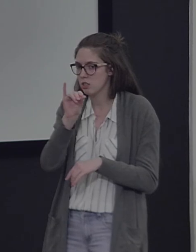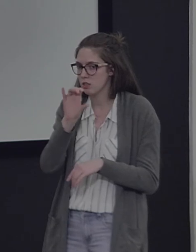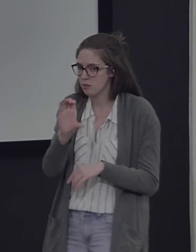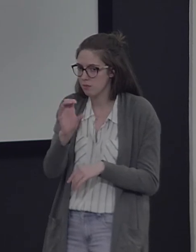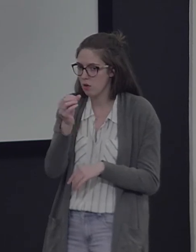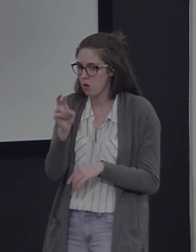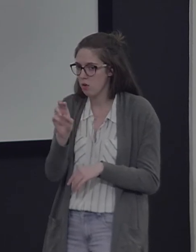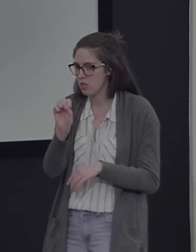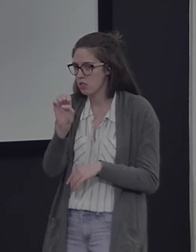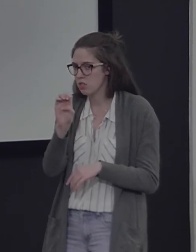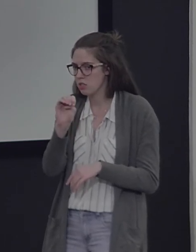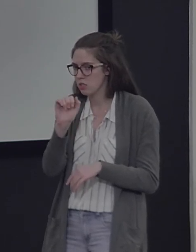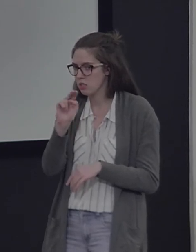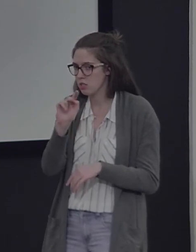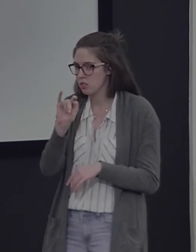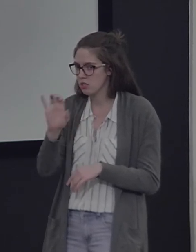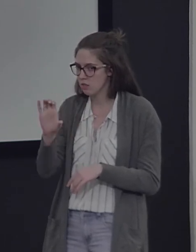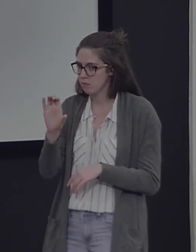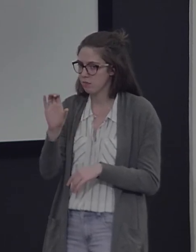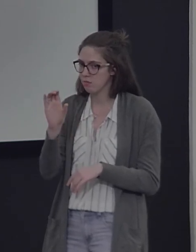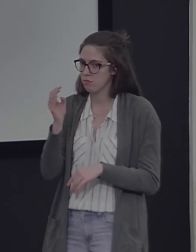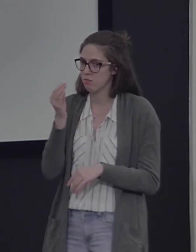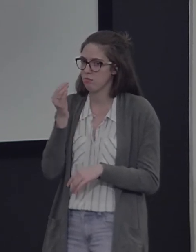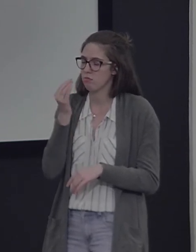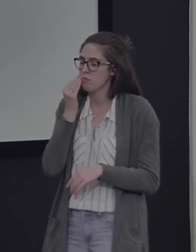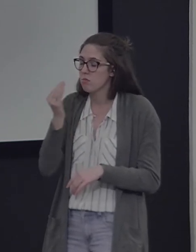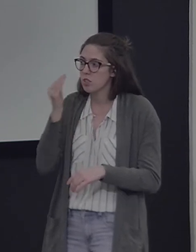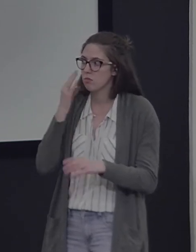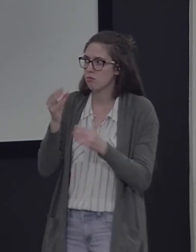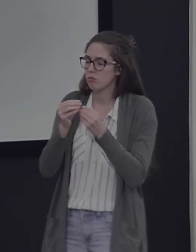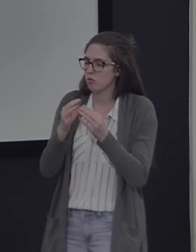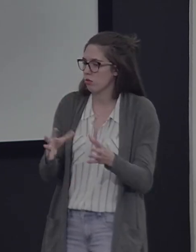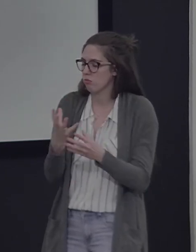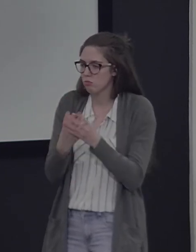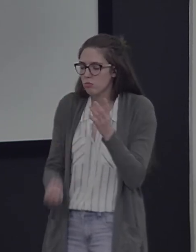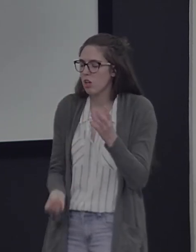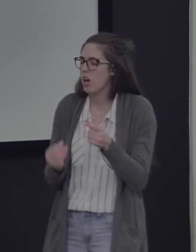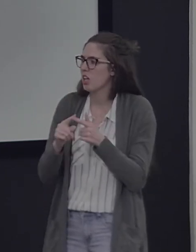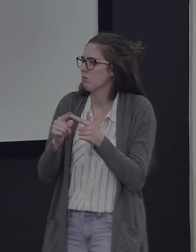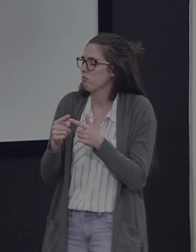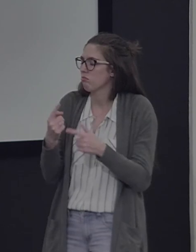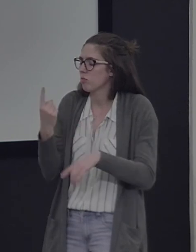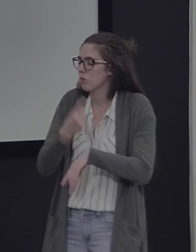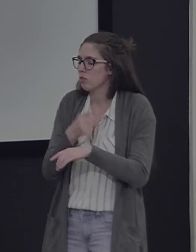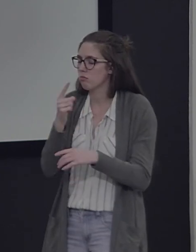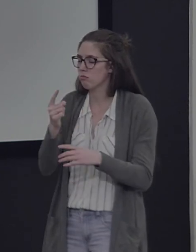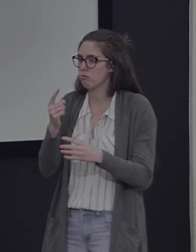That they don't have any episodic or semantic ability to retrieve information.